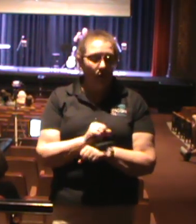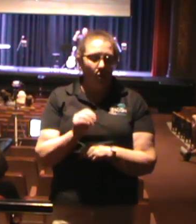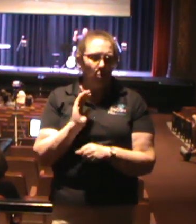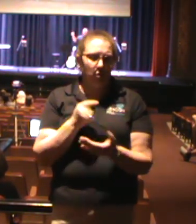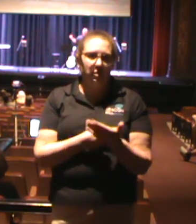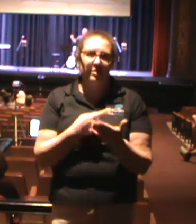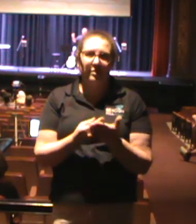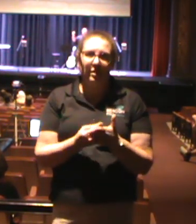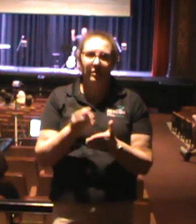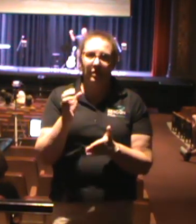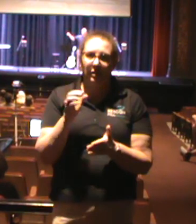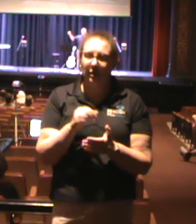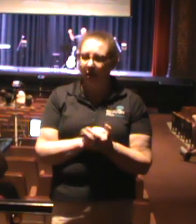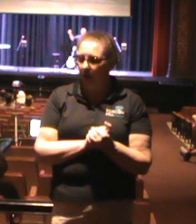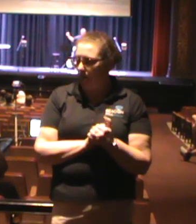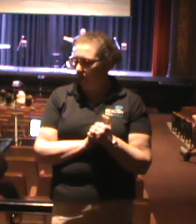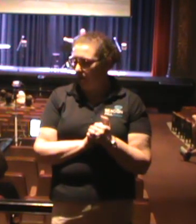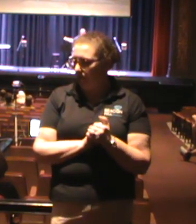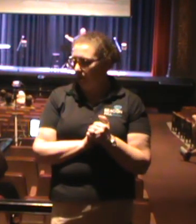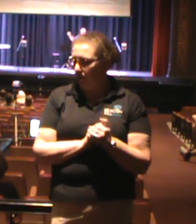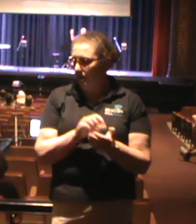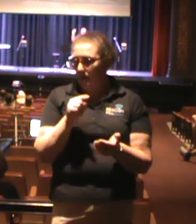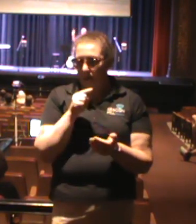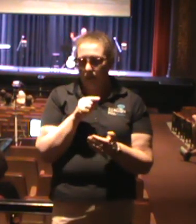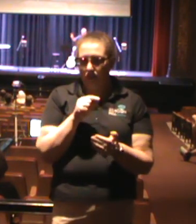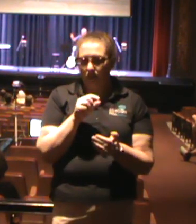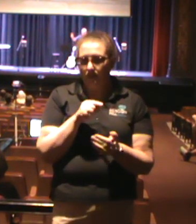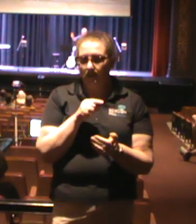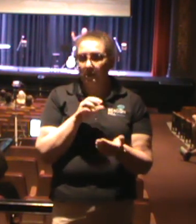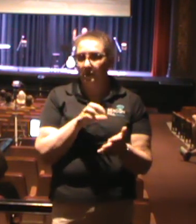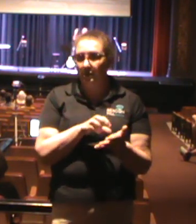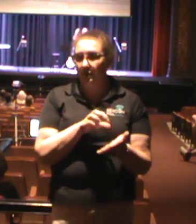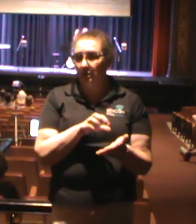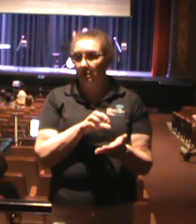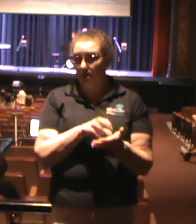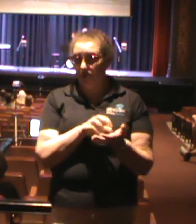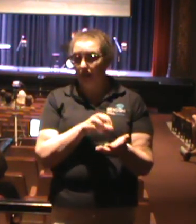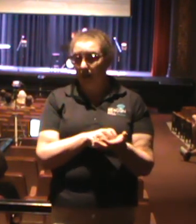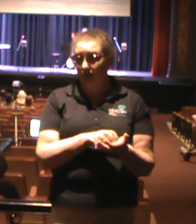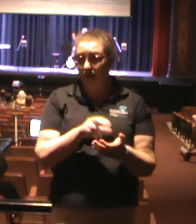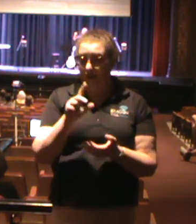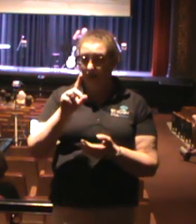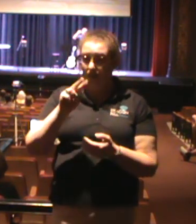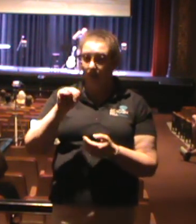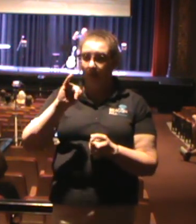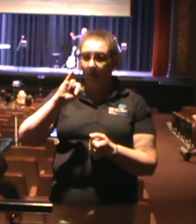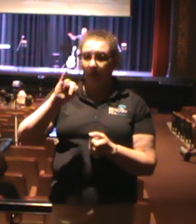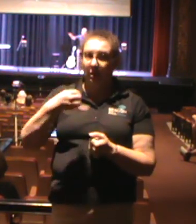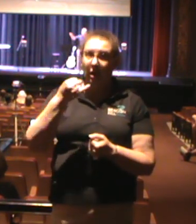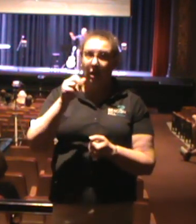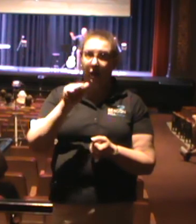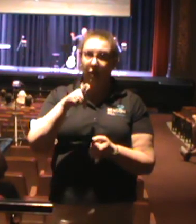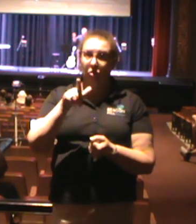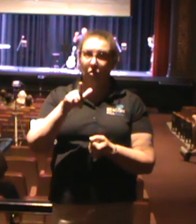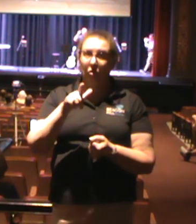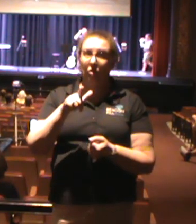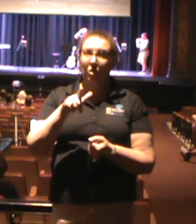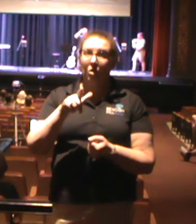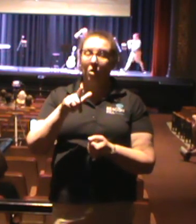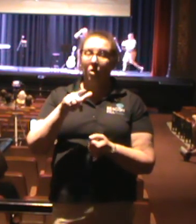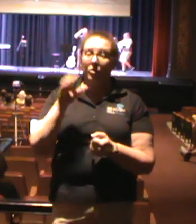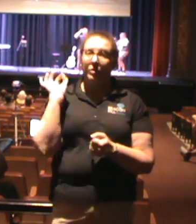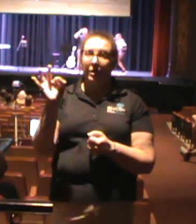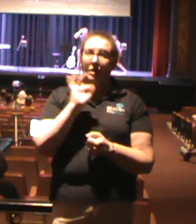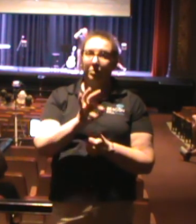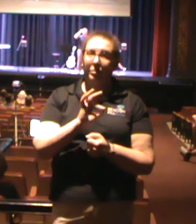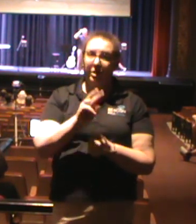Nigel is going to preach on this exact passage in two weeks. We do not make this stuff up. We just preach through books of the Bible. And